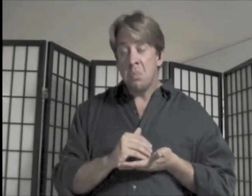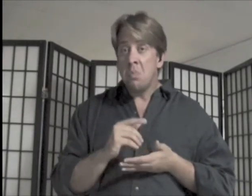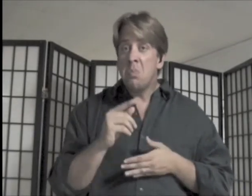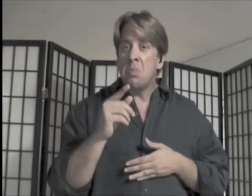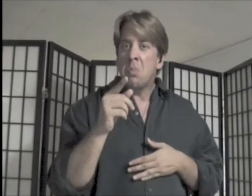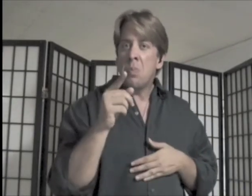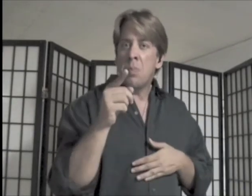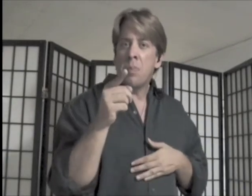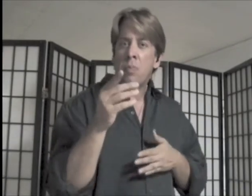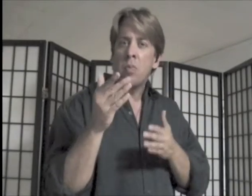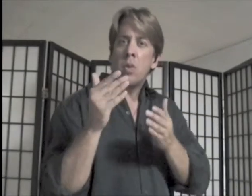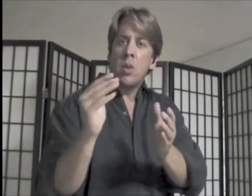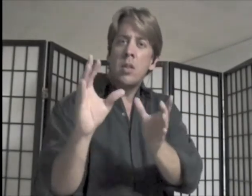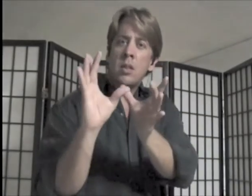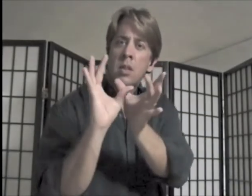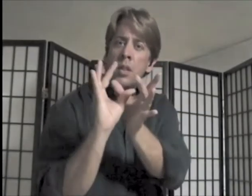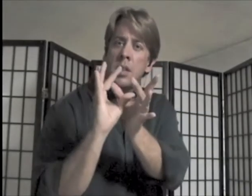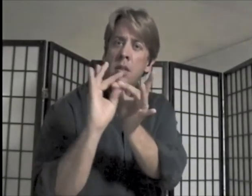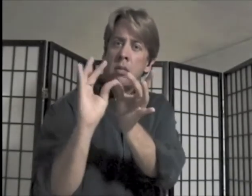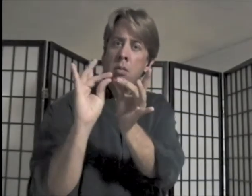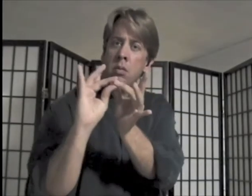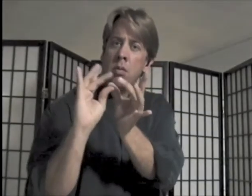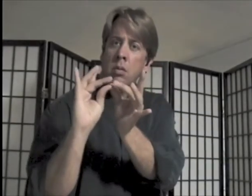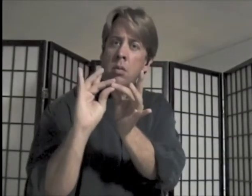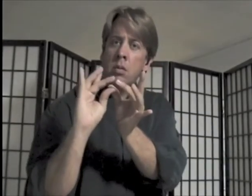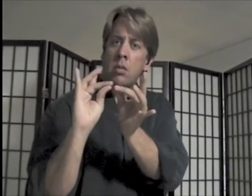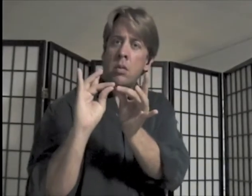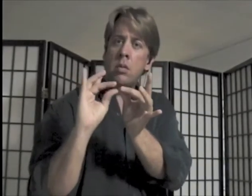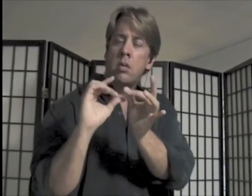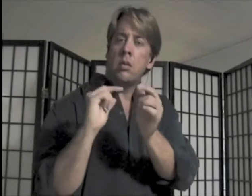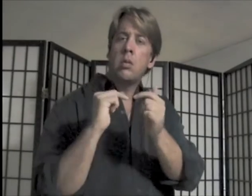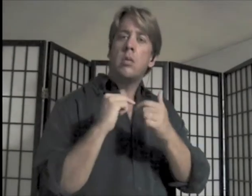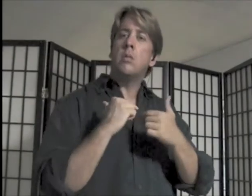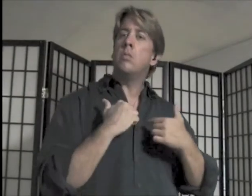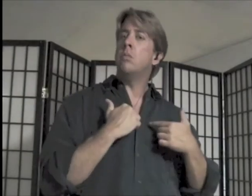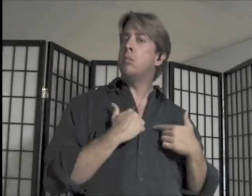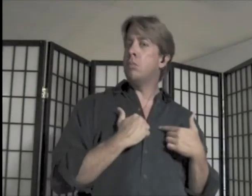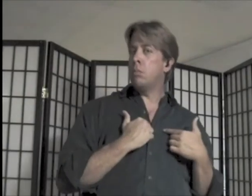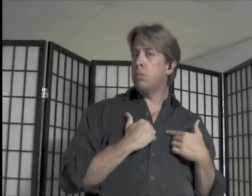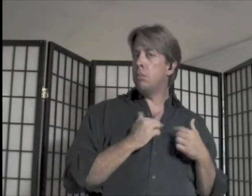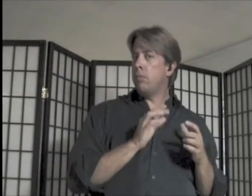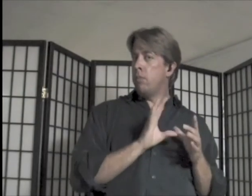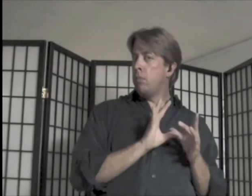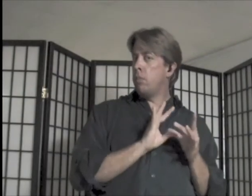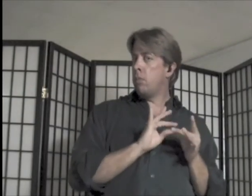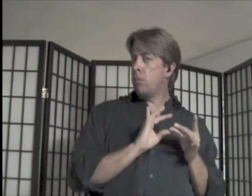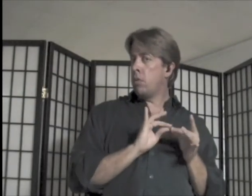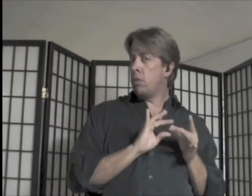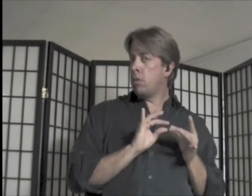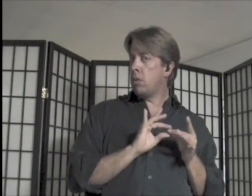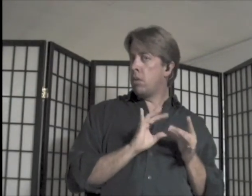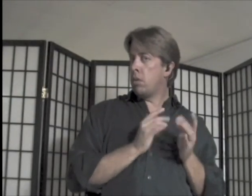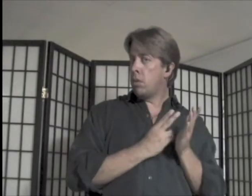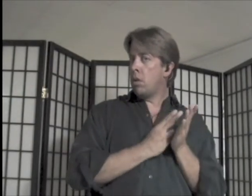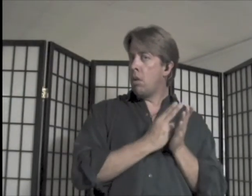your The melody to me And I could write a couple